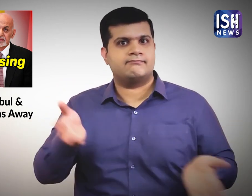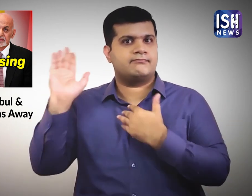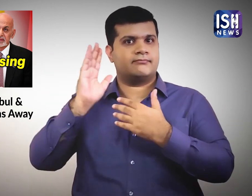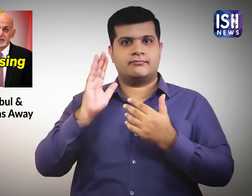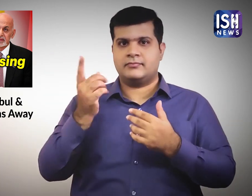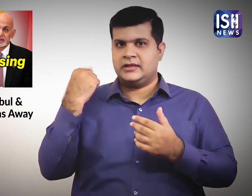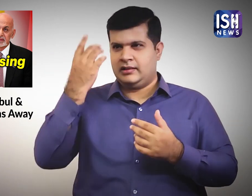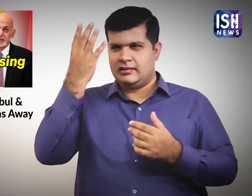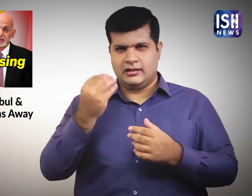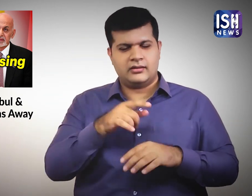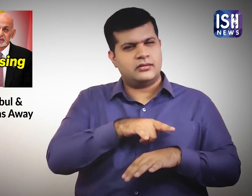at Delhi airport last night.